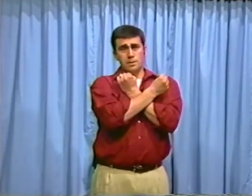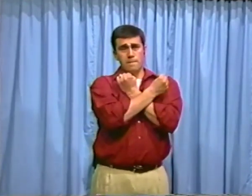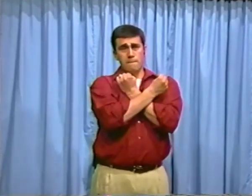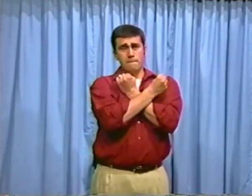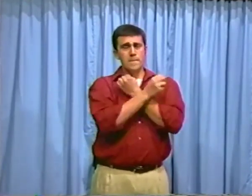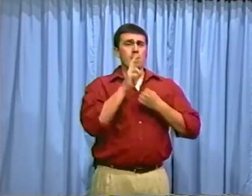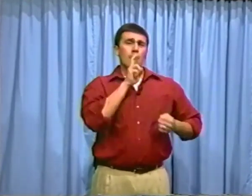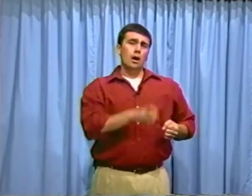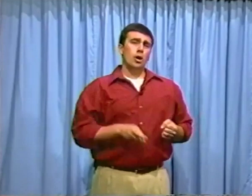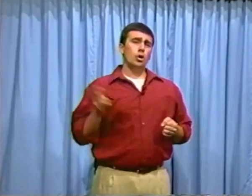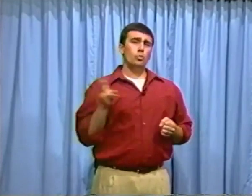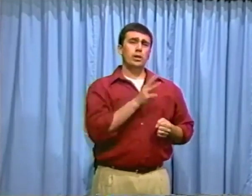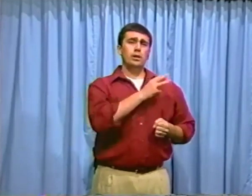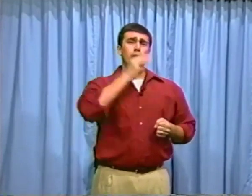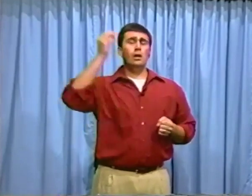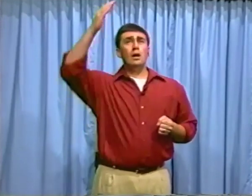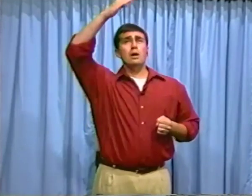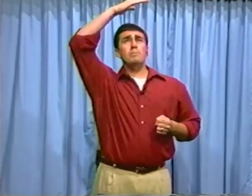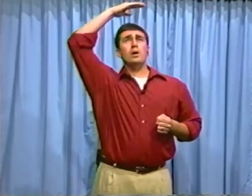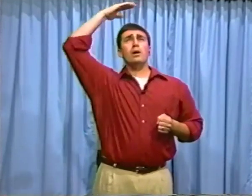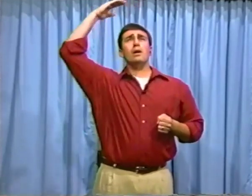Are we above?